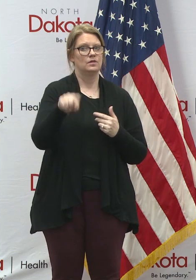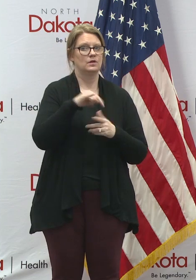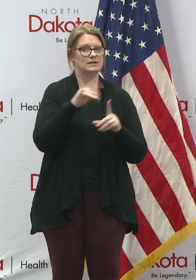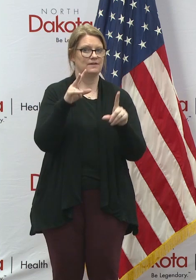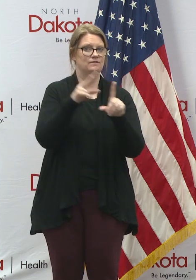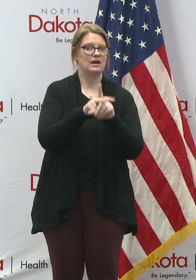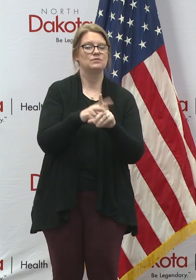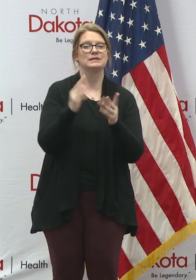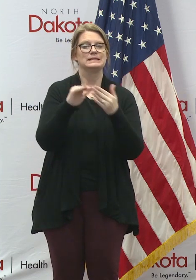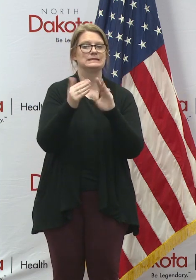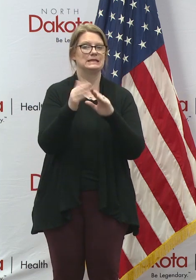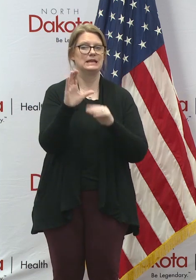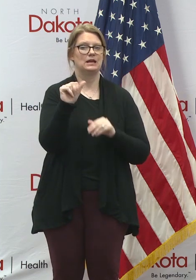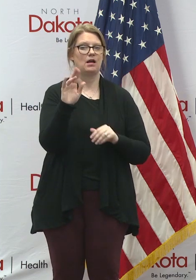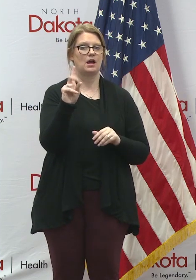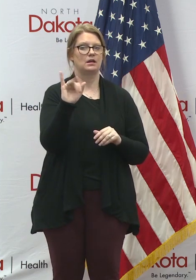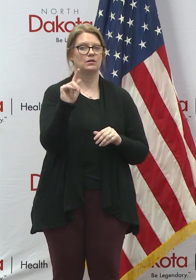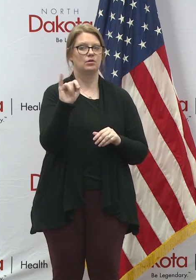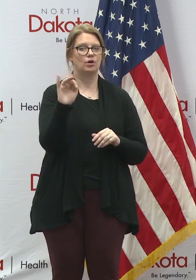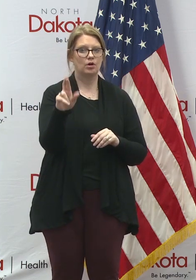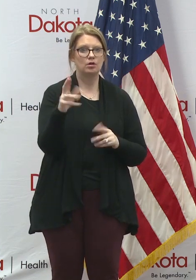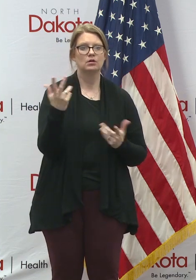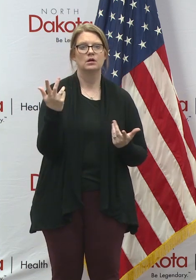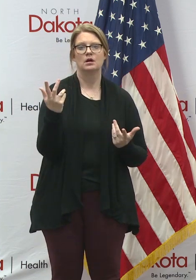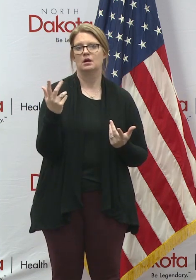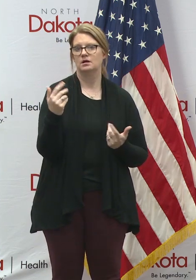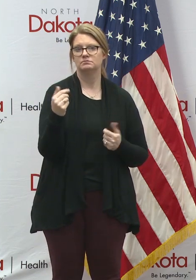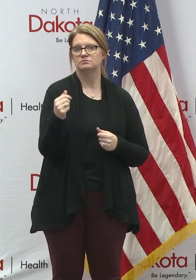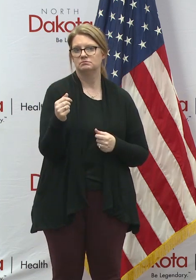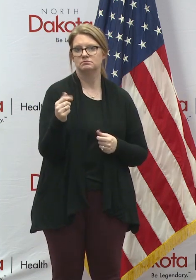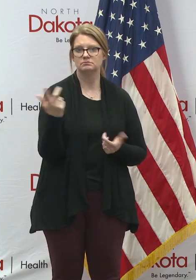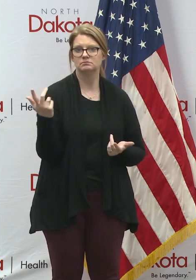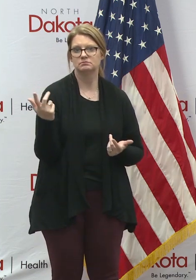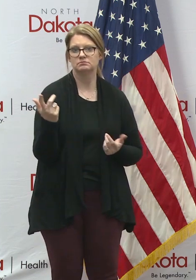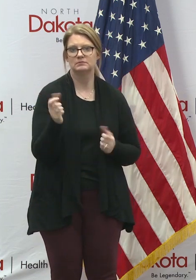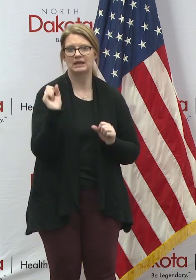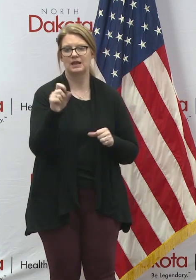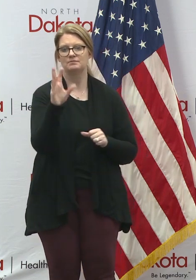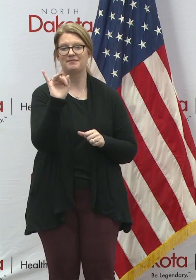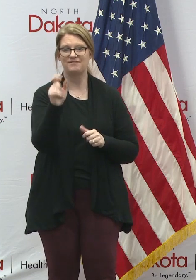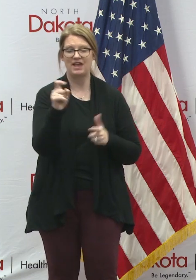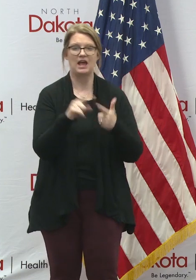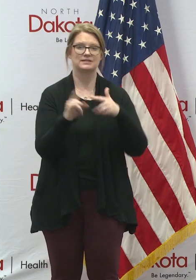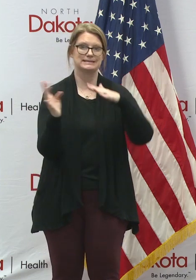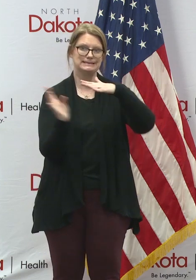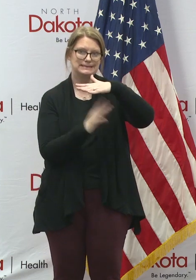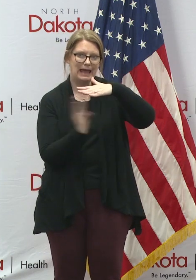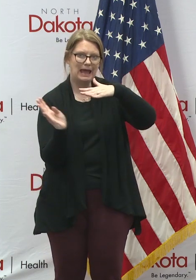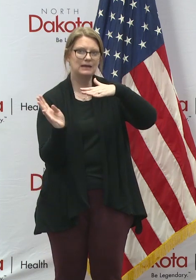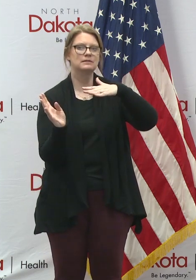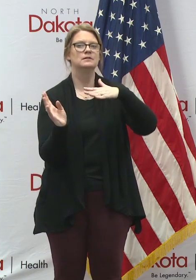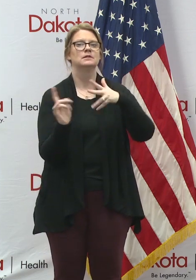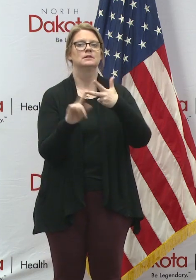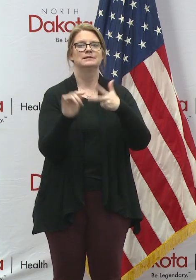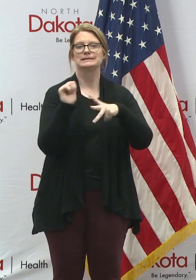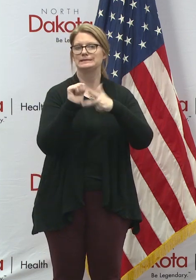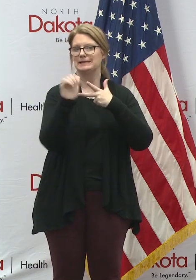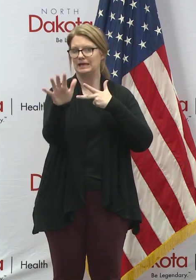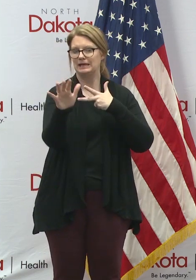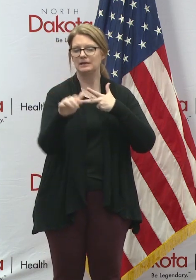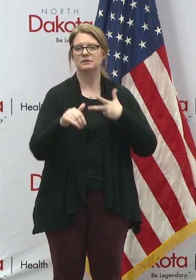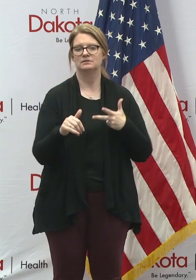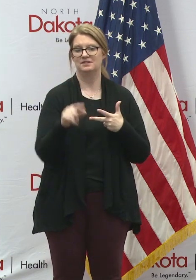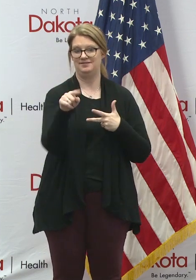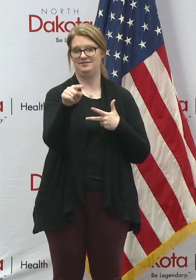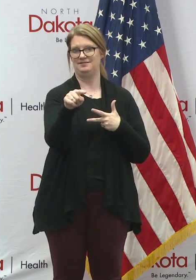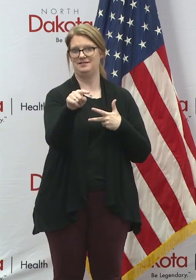with the city auditor. And again, they can do that, uh, by fax, by scanning, and, and, and sending, uh, to